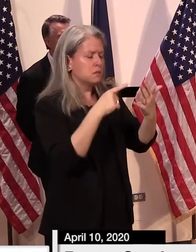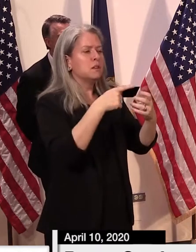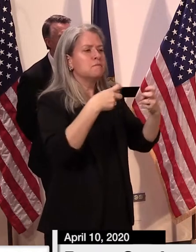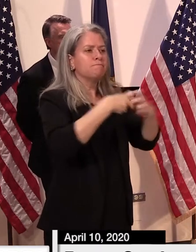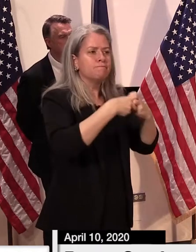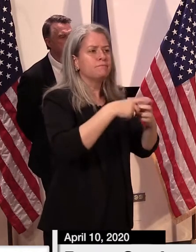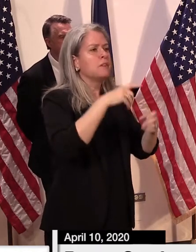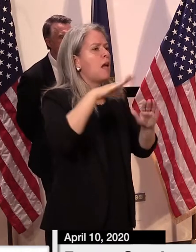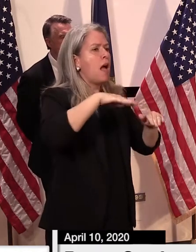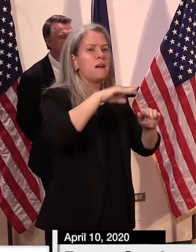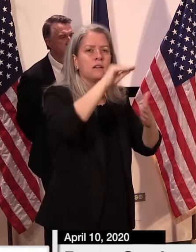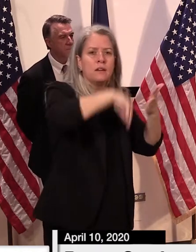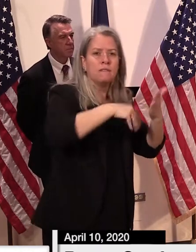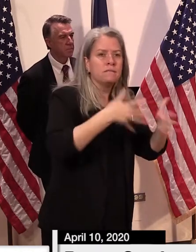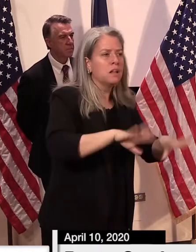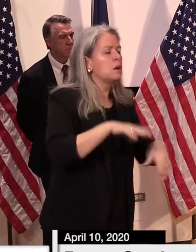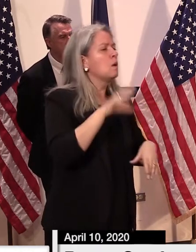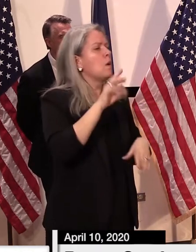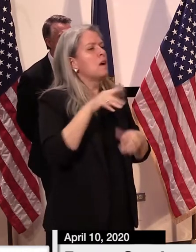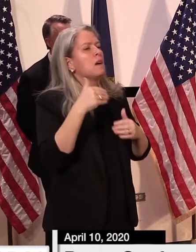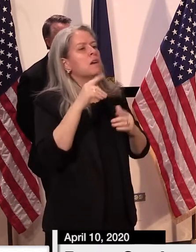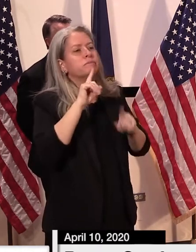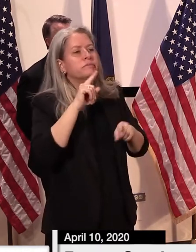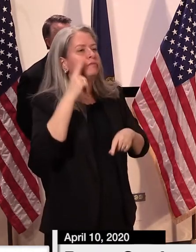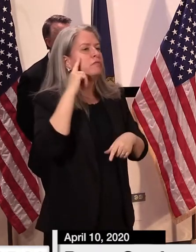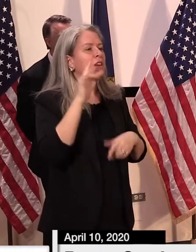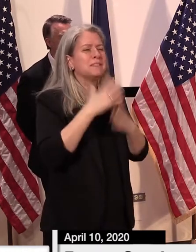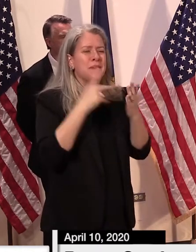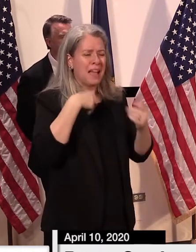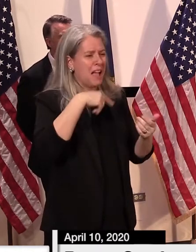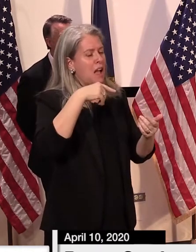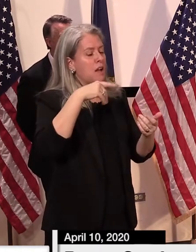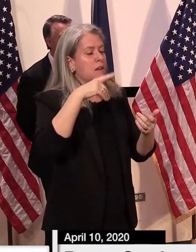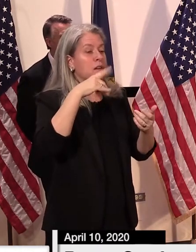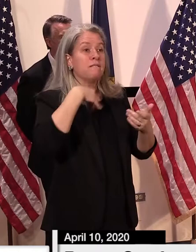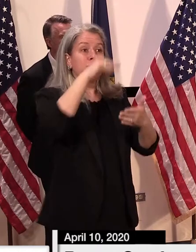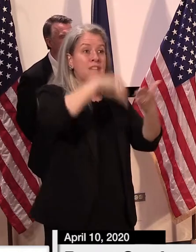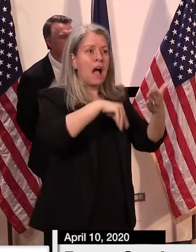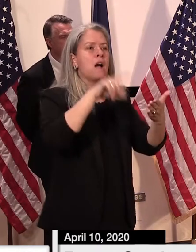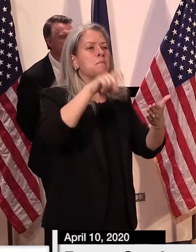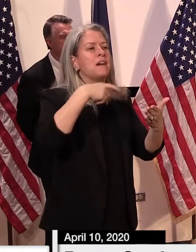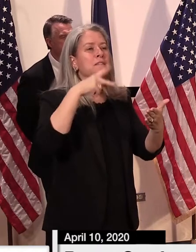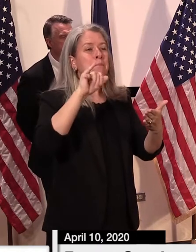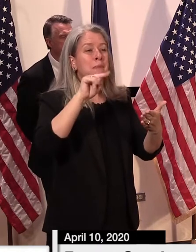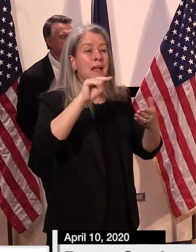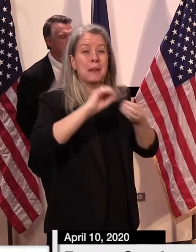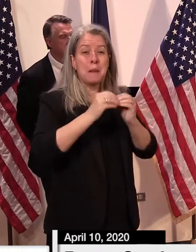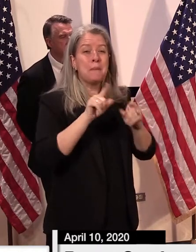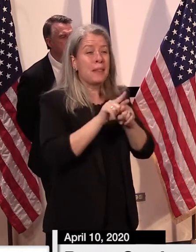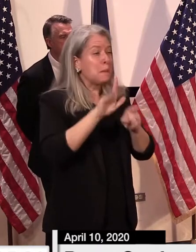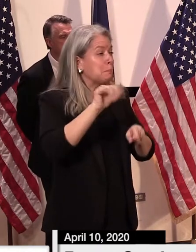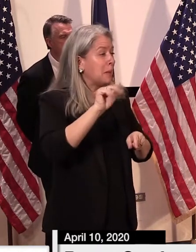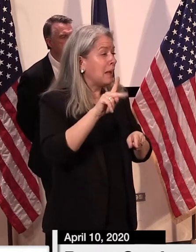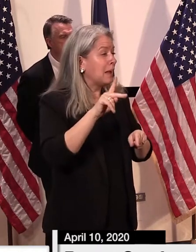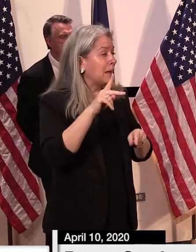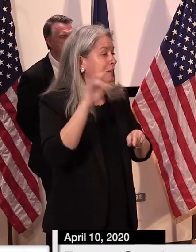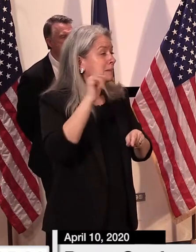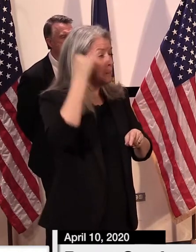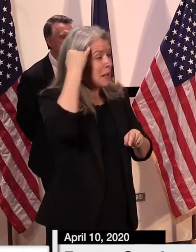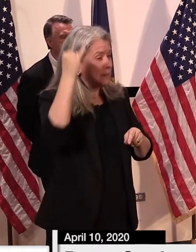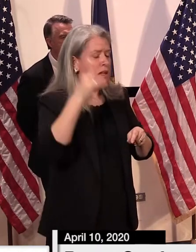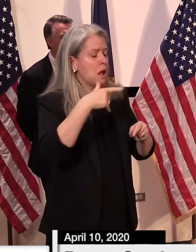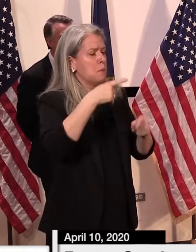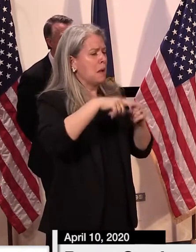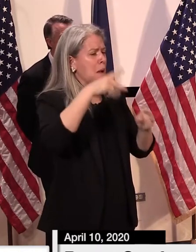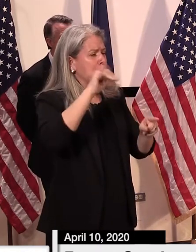additional phone lines for simple things like ping resets and status of claims and so on and so forth. So those teams are launching as early